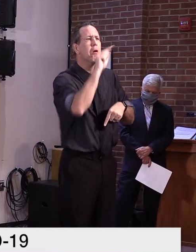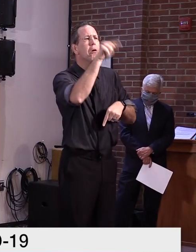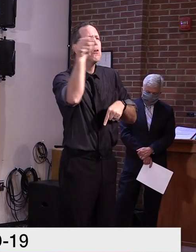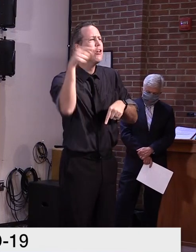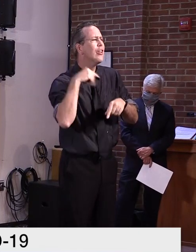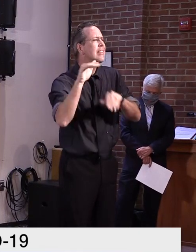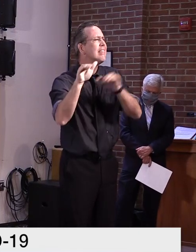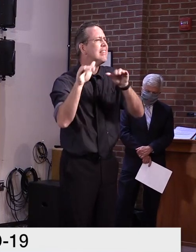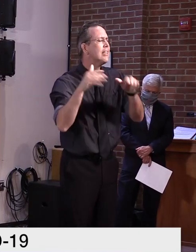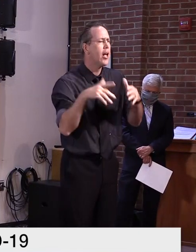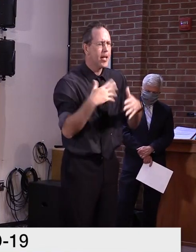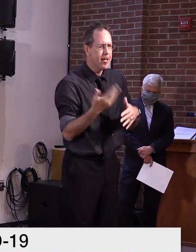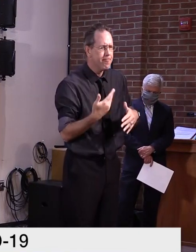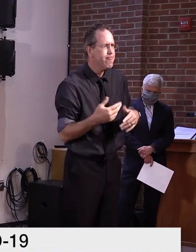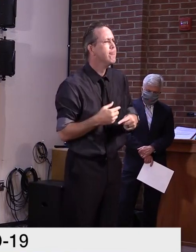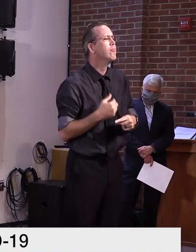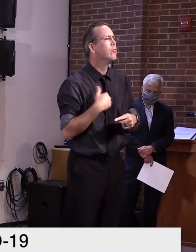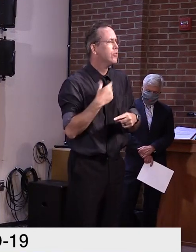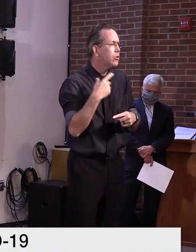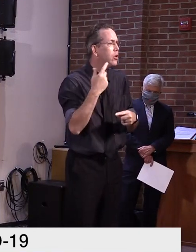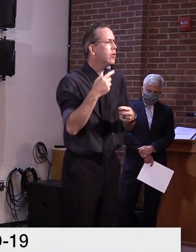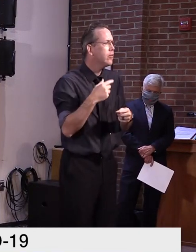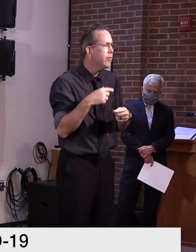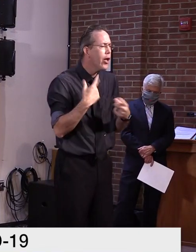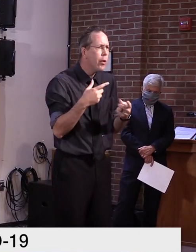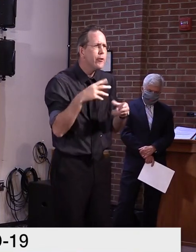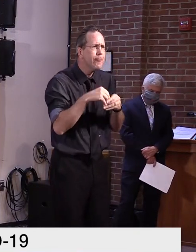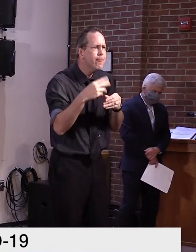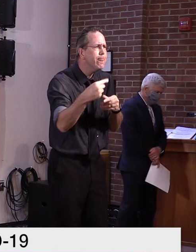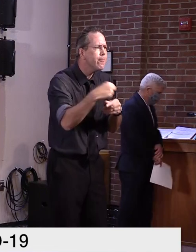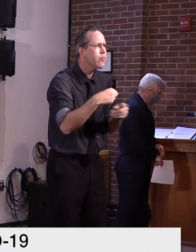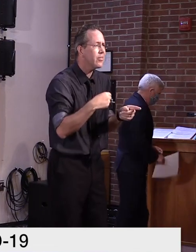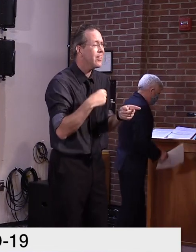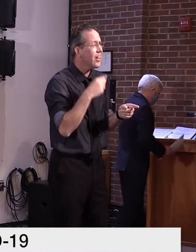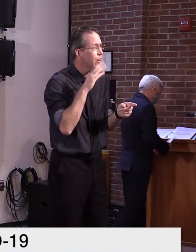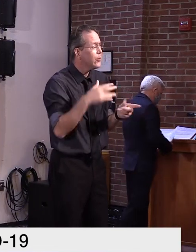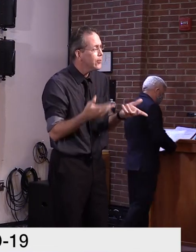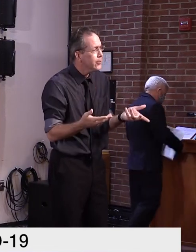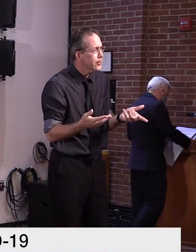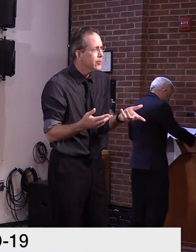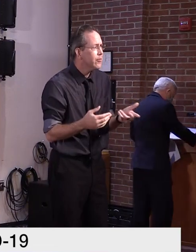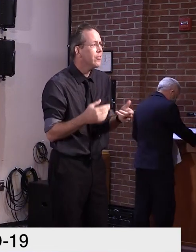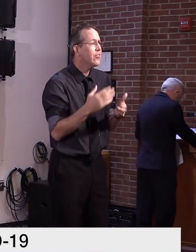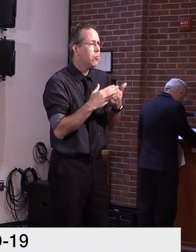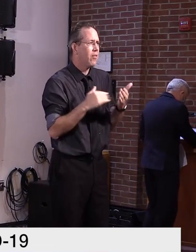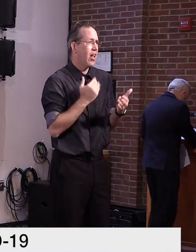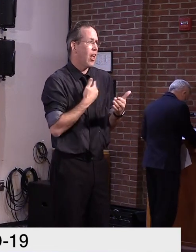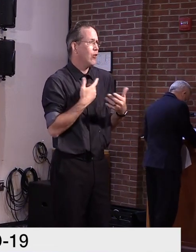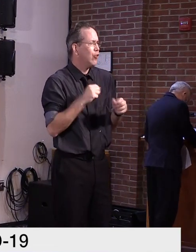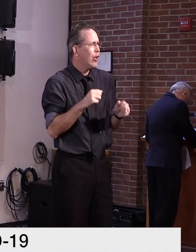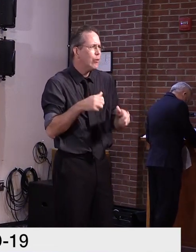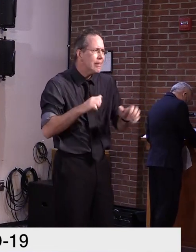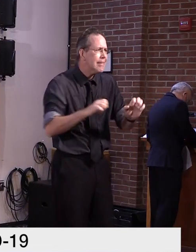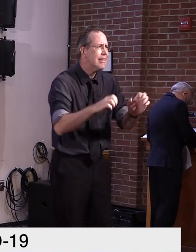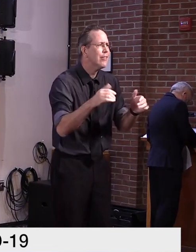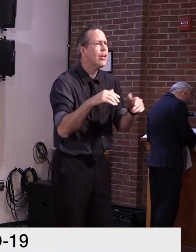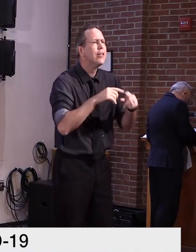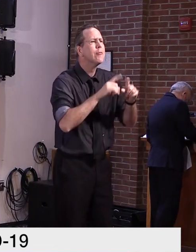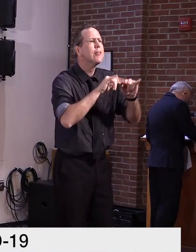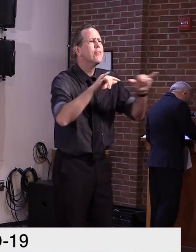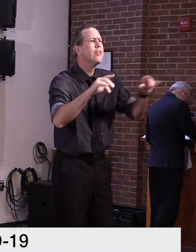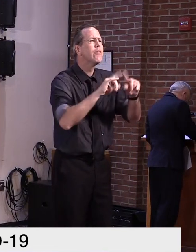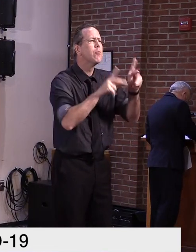uh, uh, Vermonters, but beyond that. Also, this is part and parcel of our efforts to diversify the workforce, um,